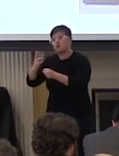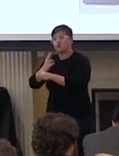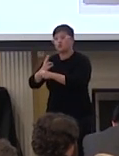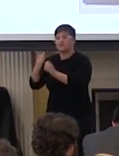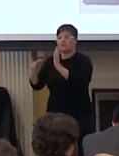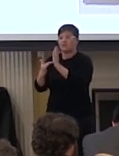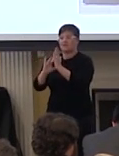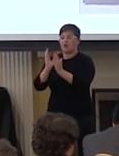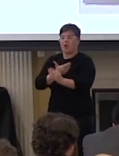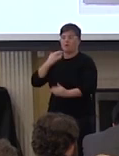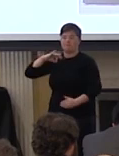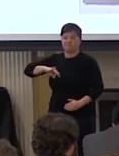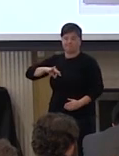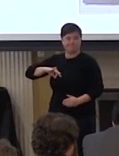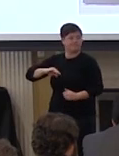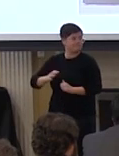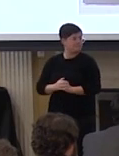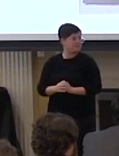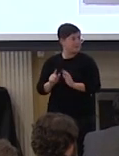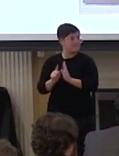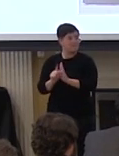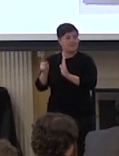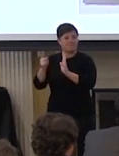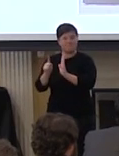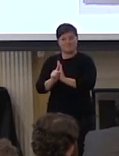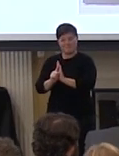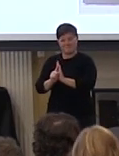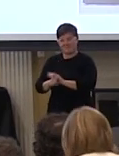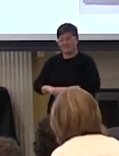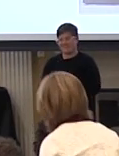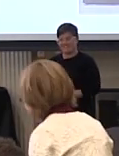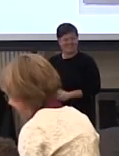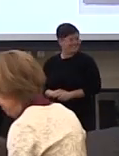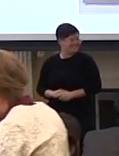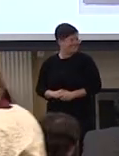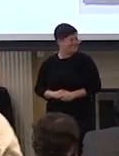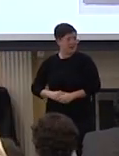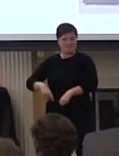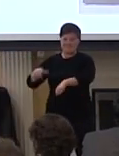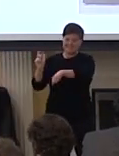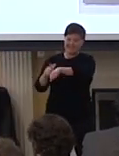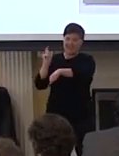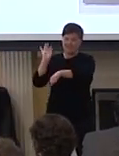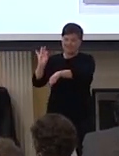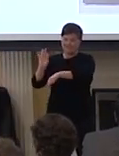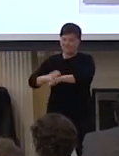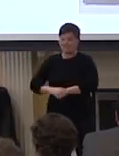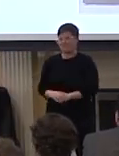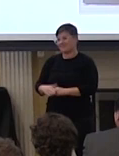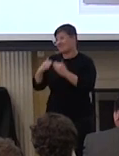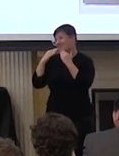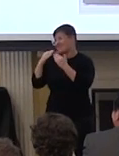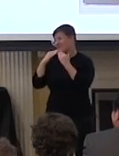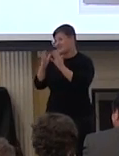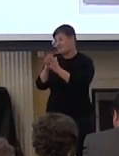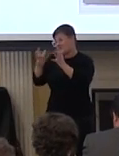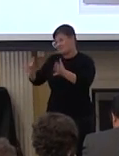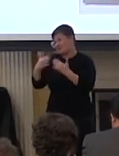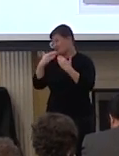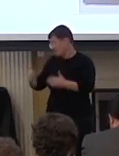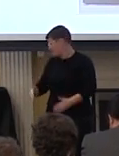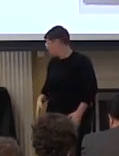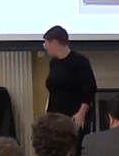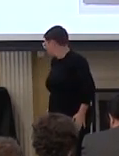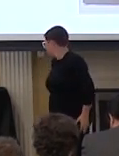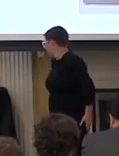advantage thank you all very much thank